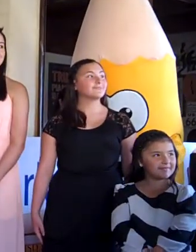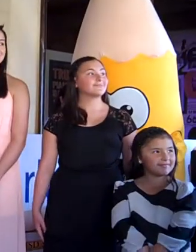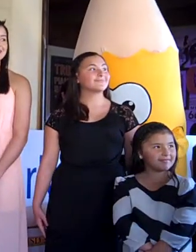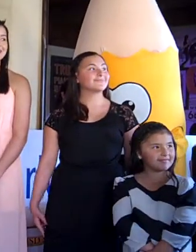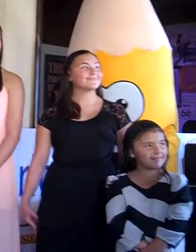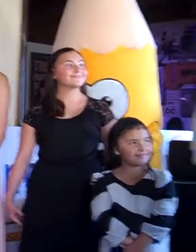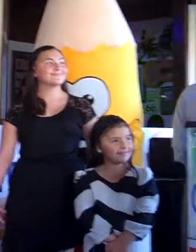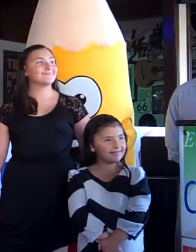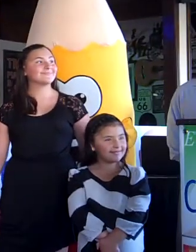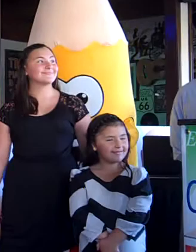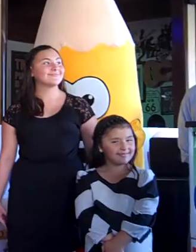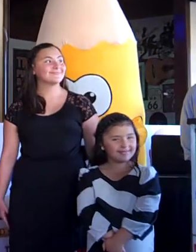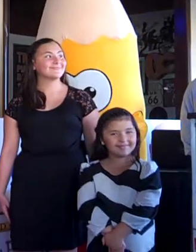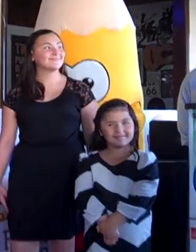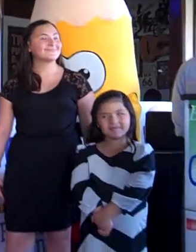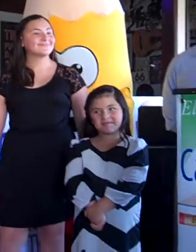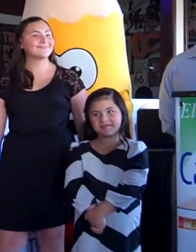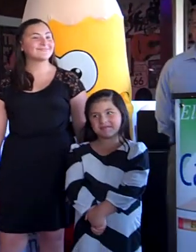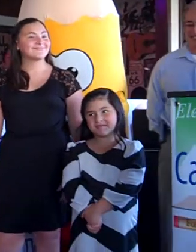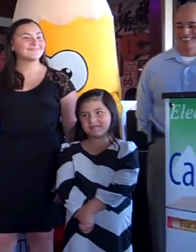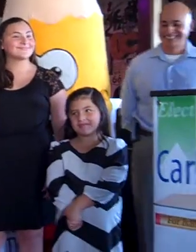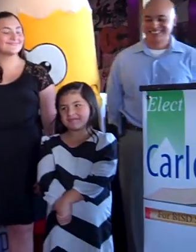1st grader at Paredes Elementary.